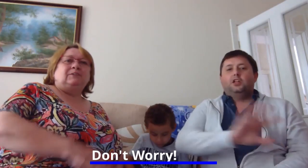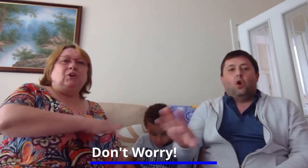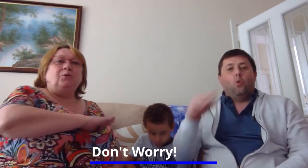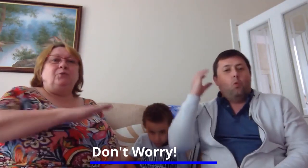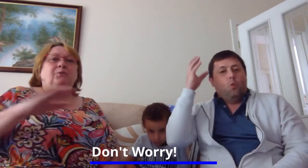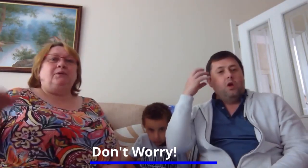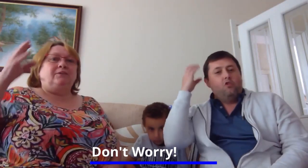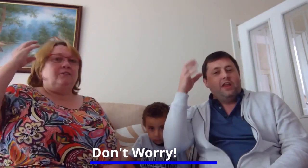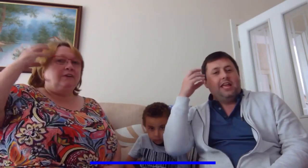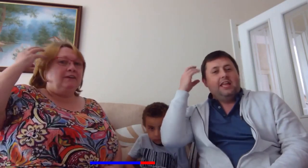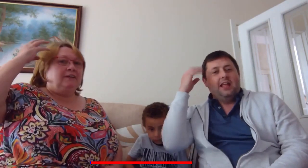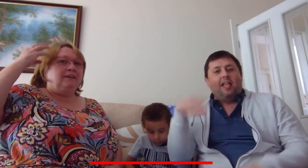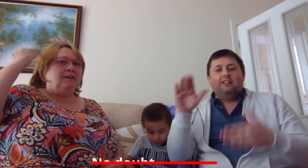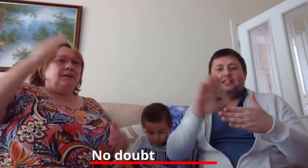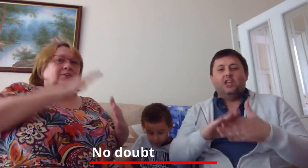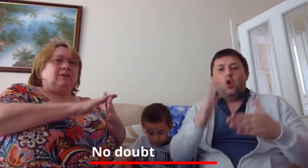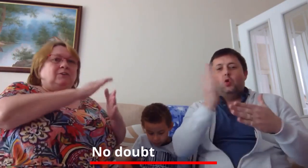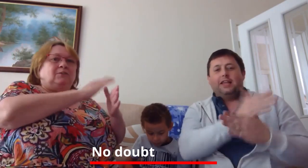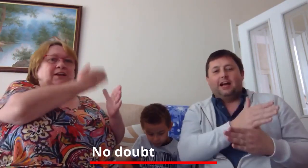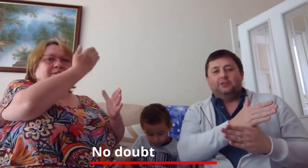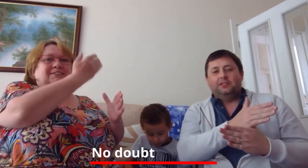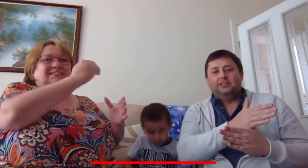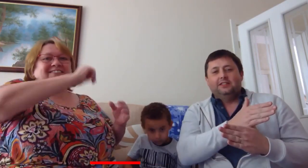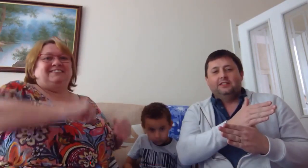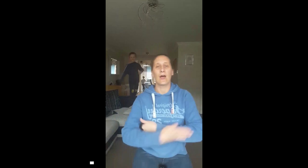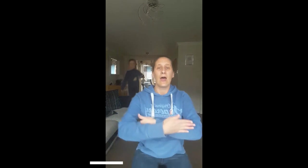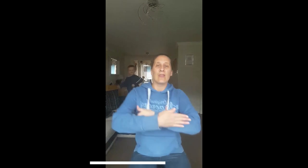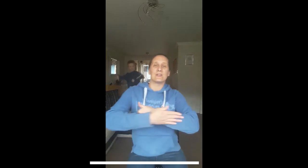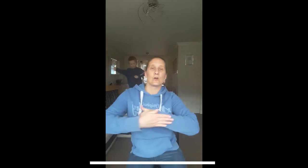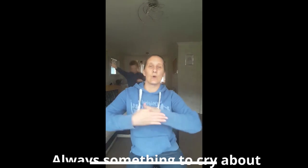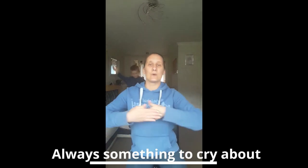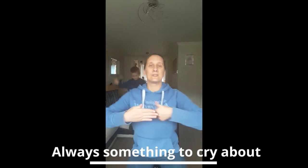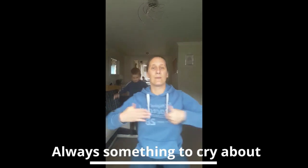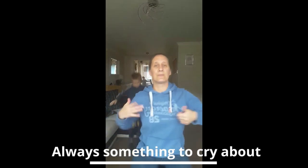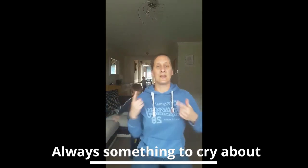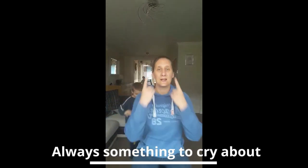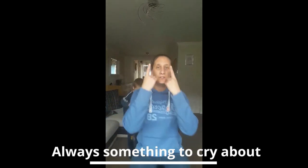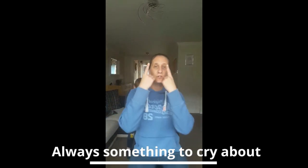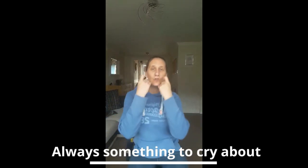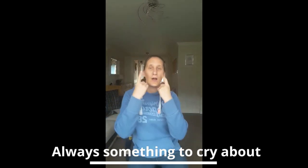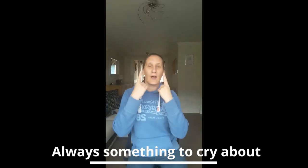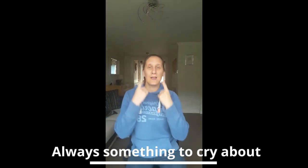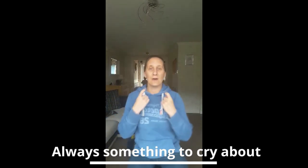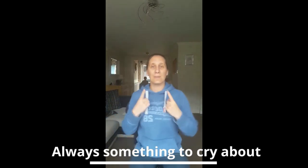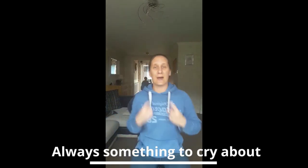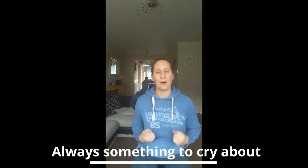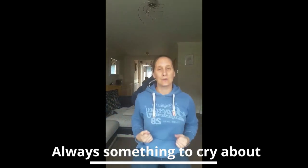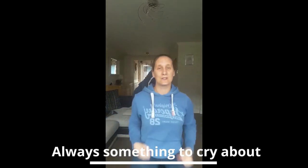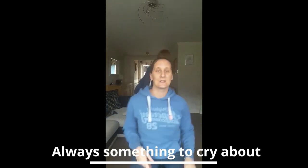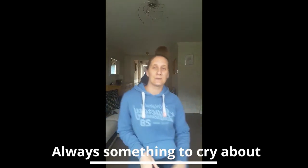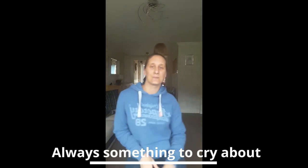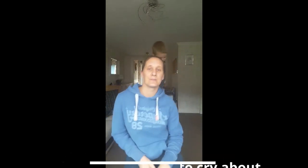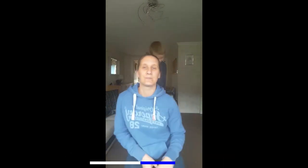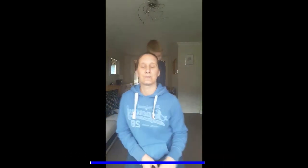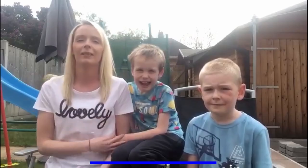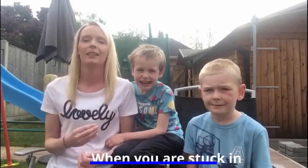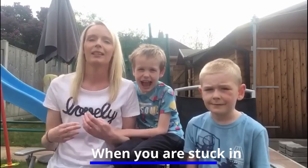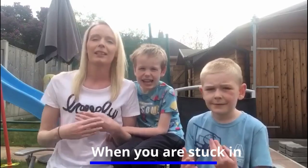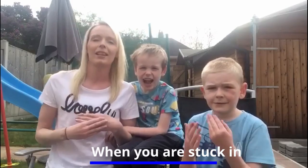Don't worry, there's no doubt There's always something to cry about When you're